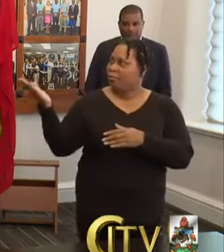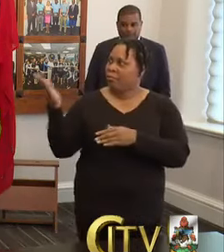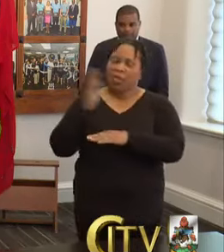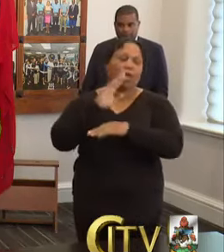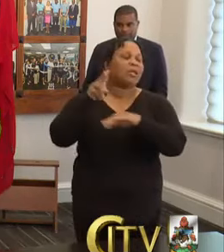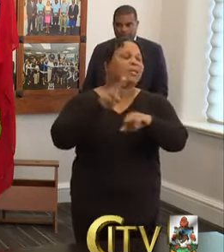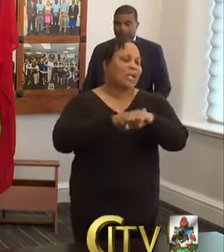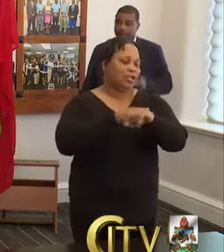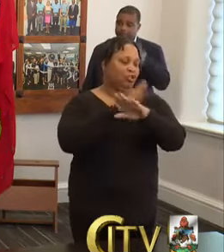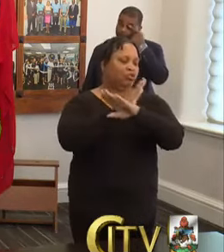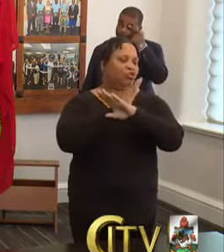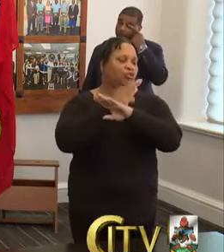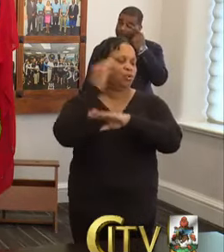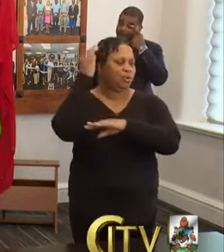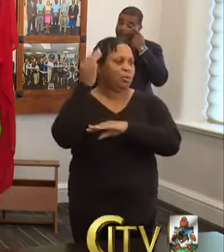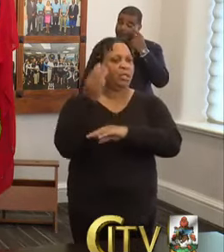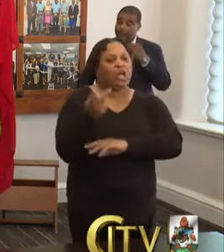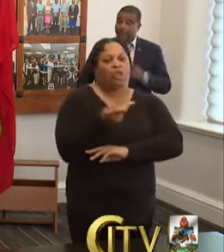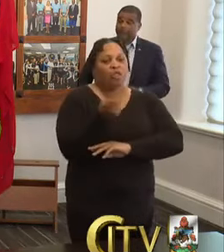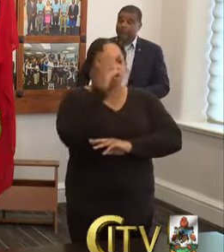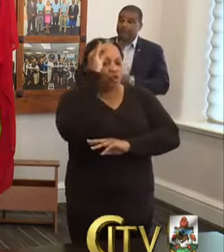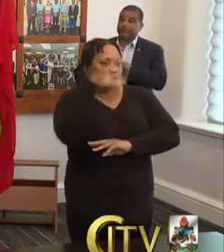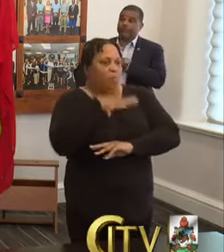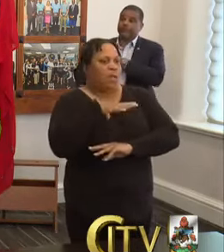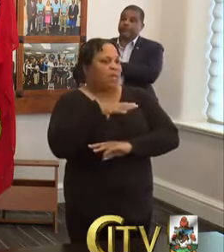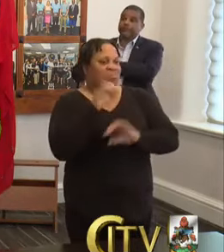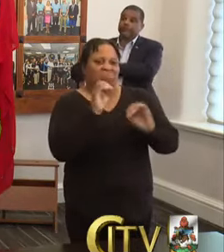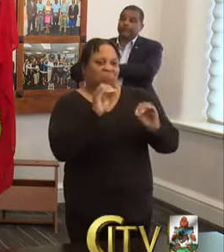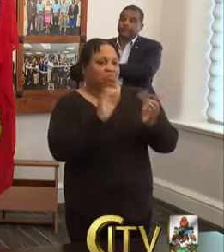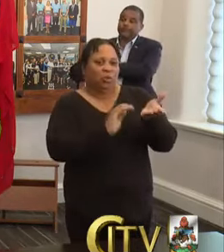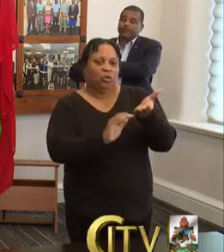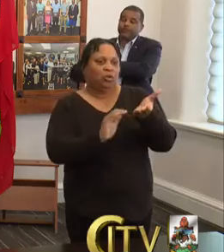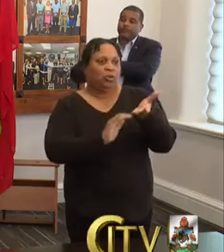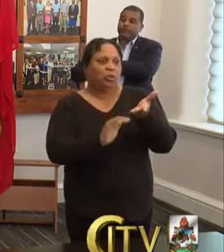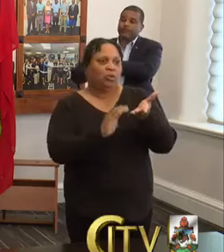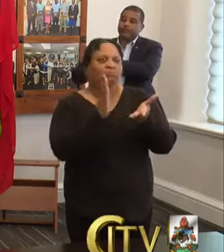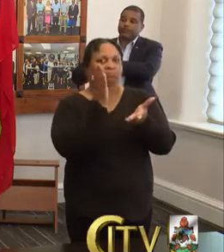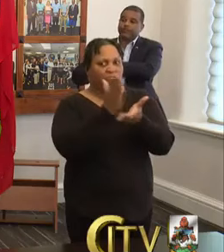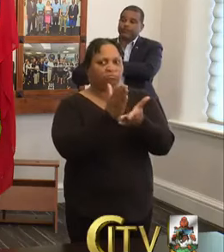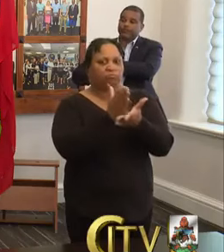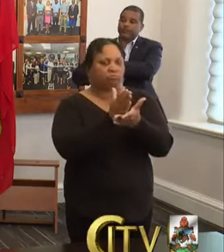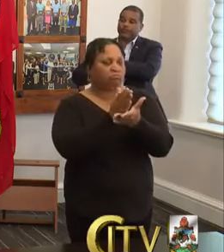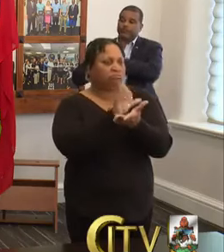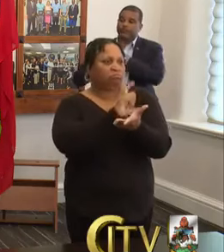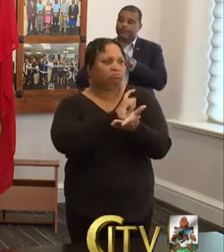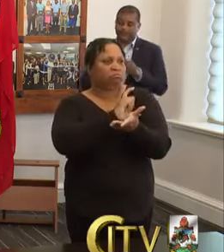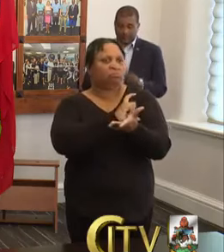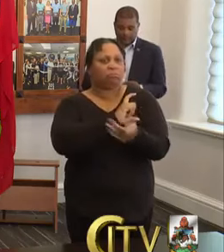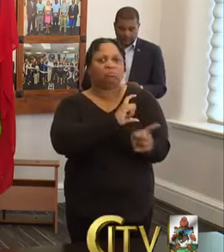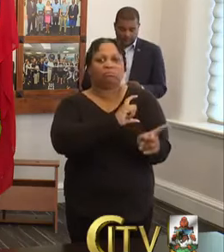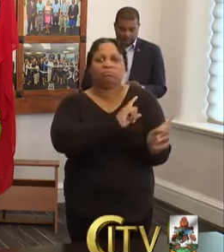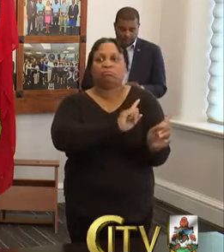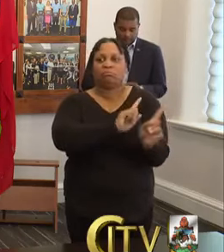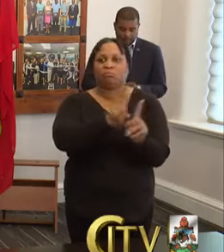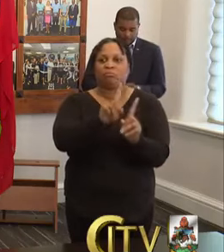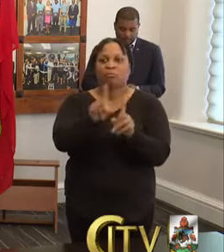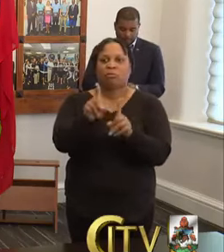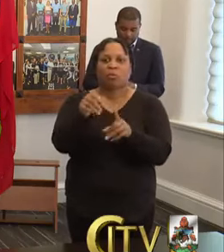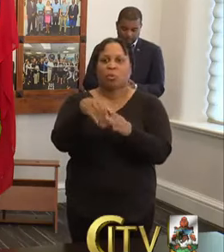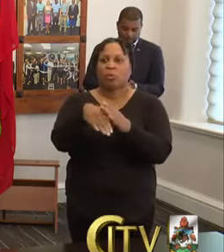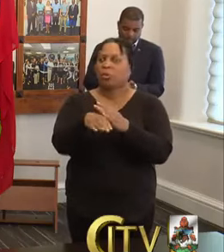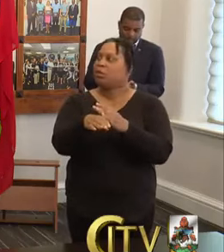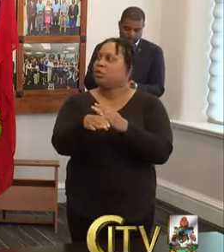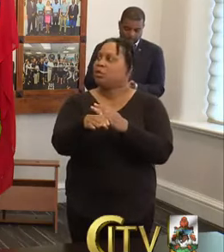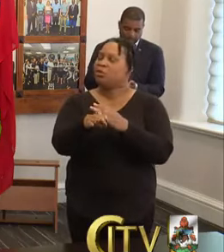Last evening the two men that were out without excuse were stopped by the Bermuda Police Service. They went into one of the Bermuda